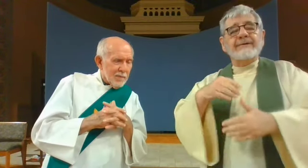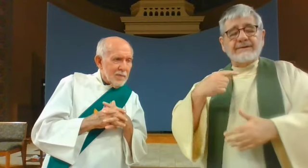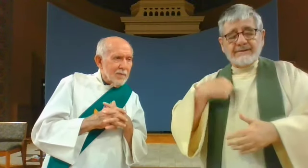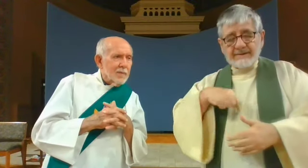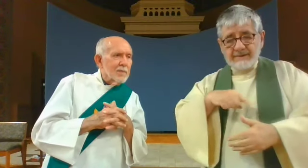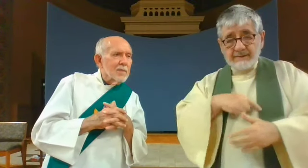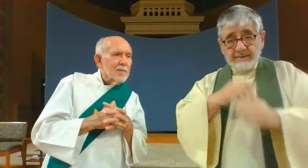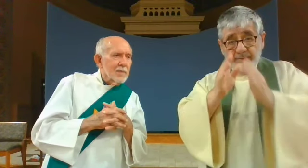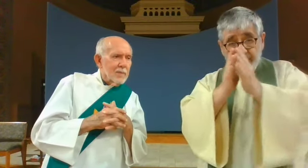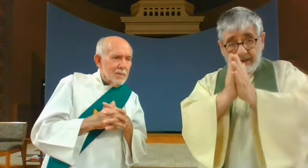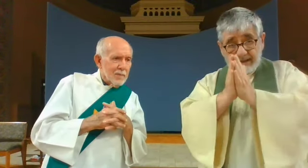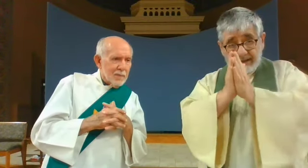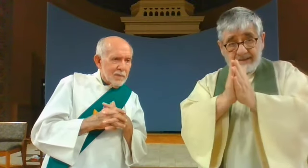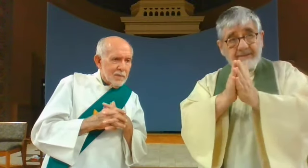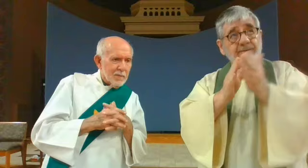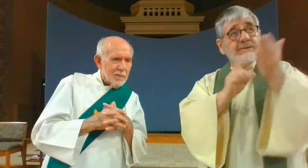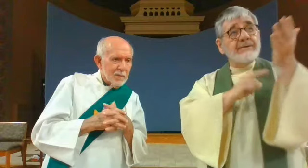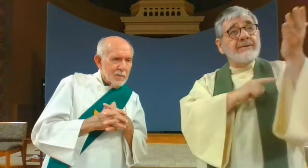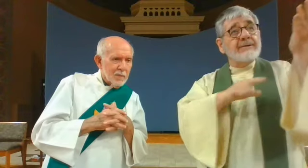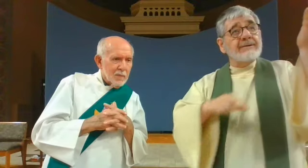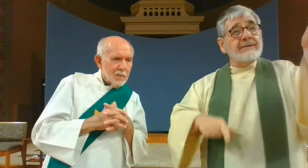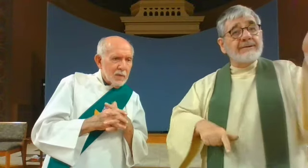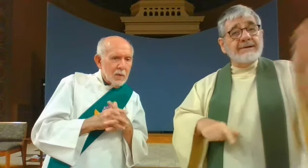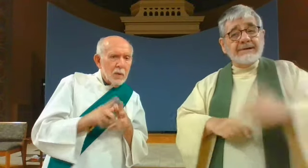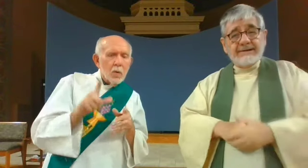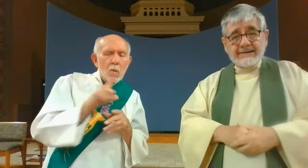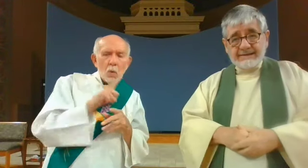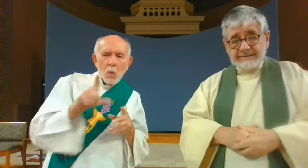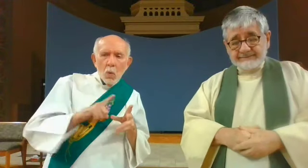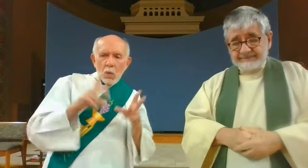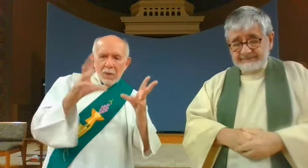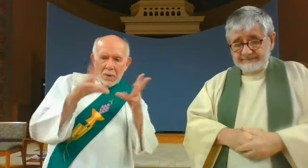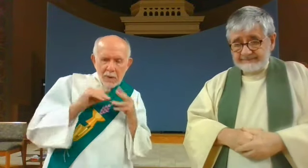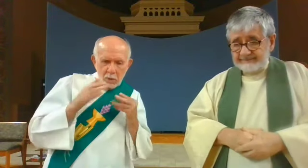may receive comfort from the Lord Lord receive our prayer